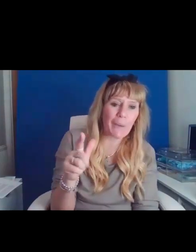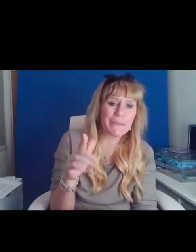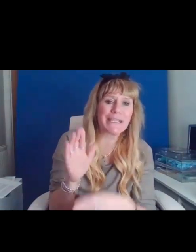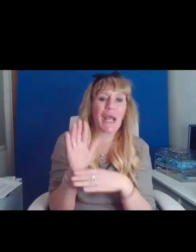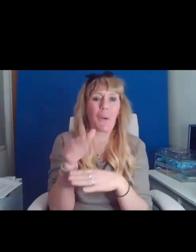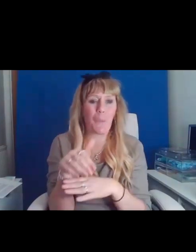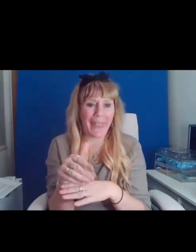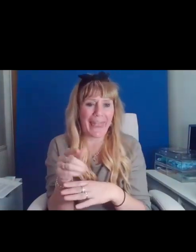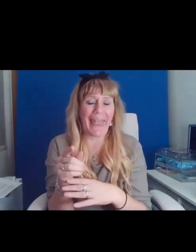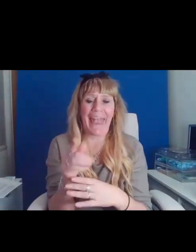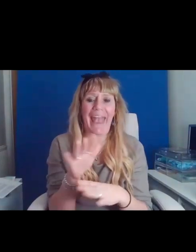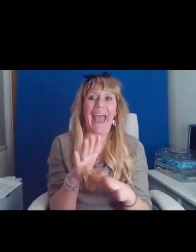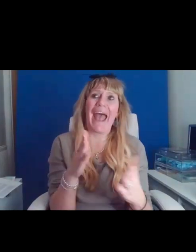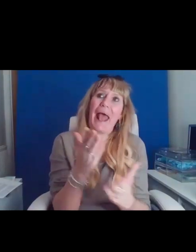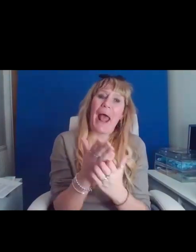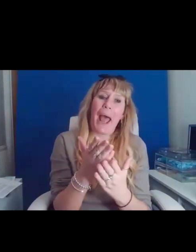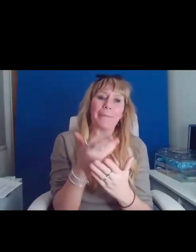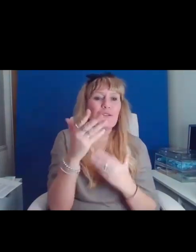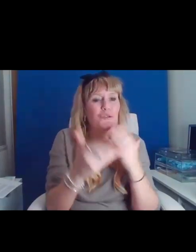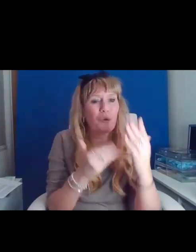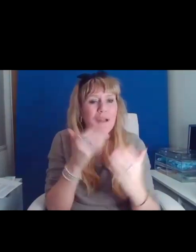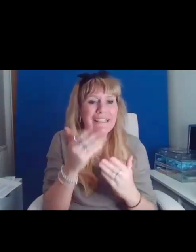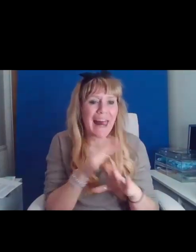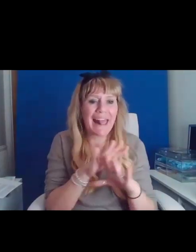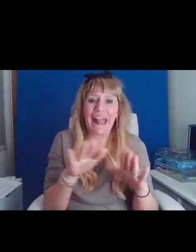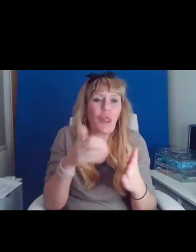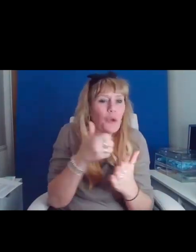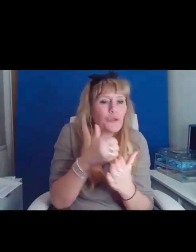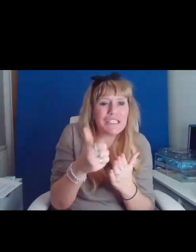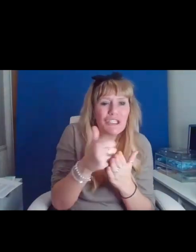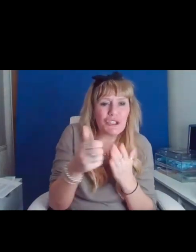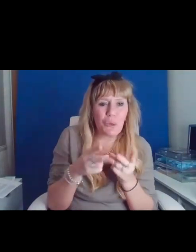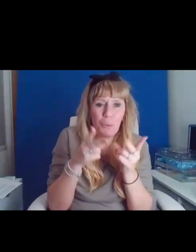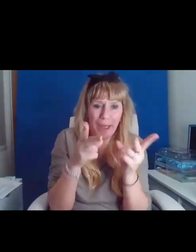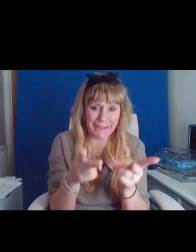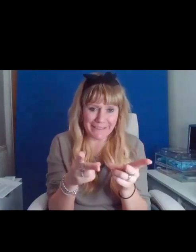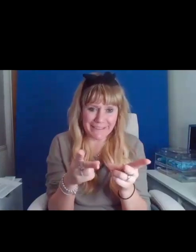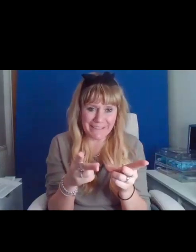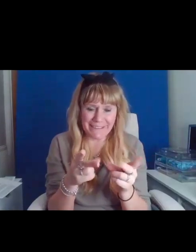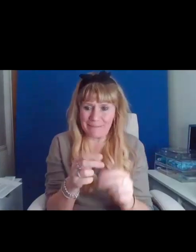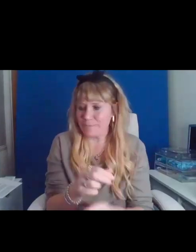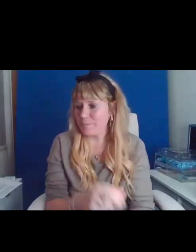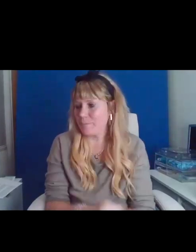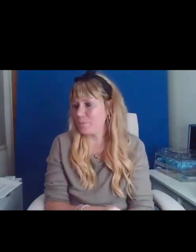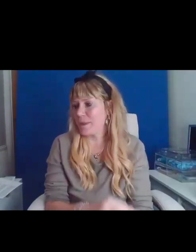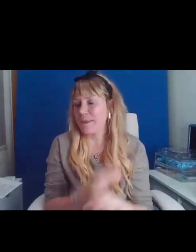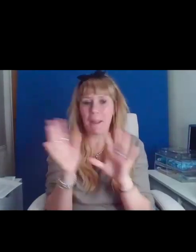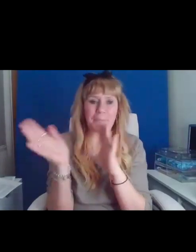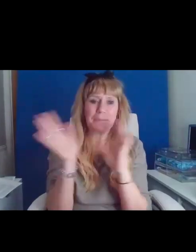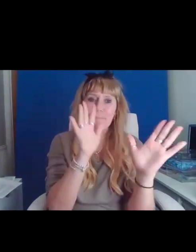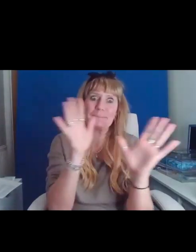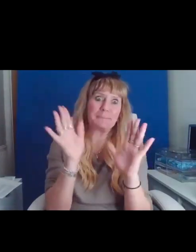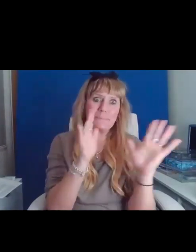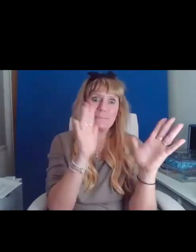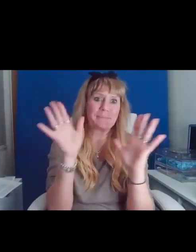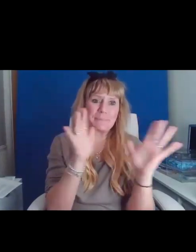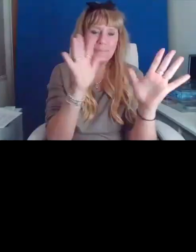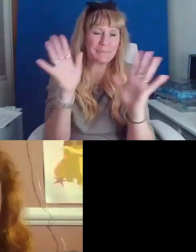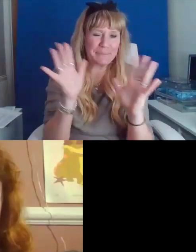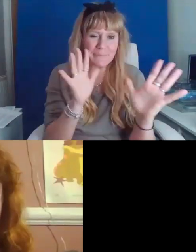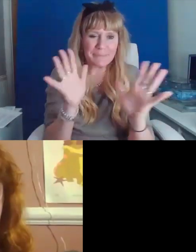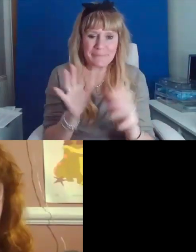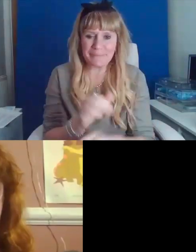in non-traditional ways. So, big virtual round of applause.